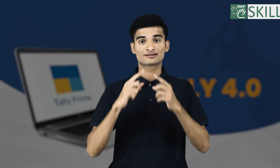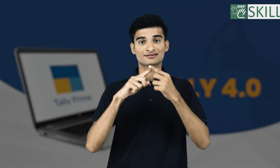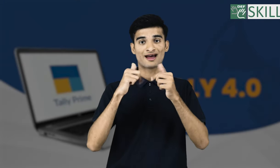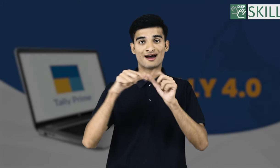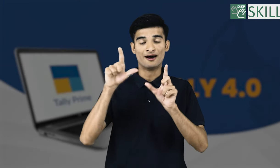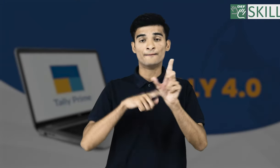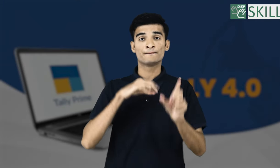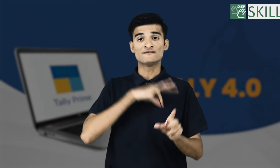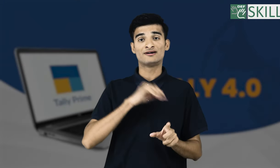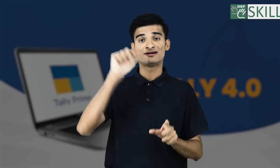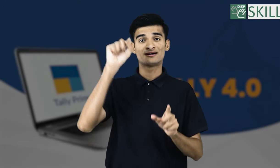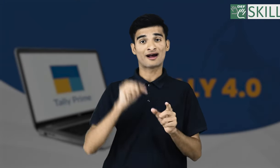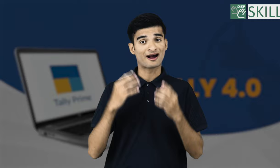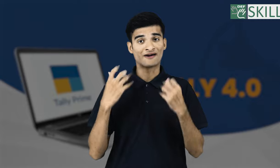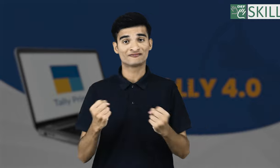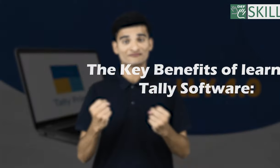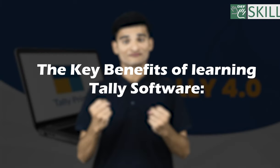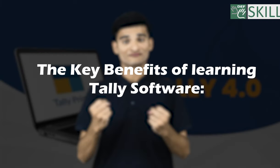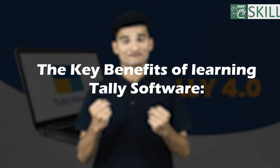Now, there are some key benefits of the Tally software.